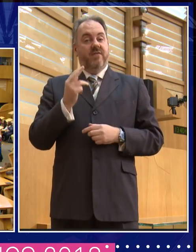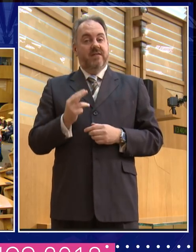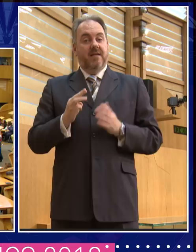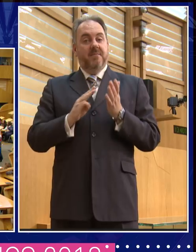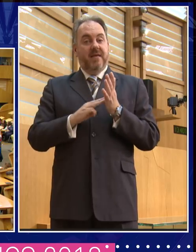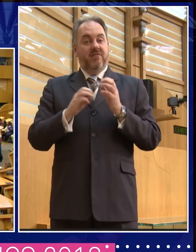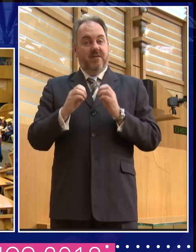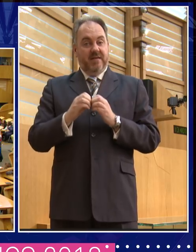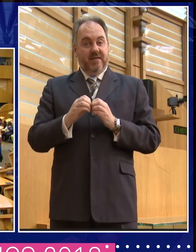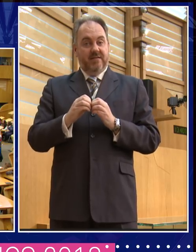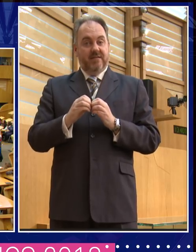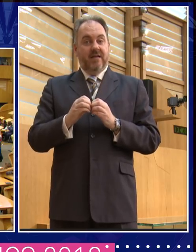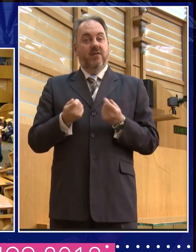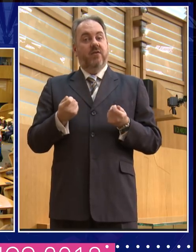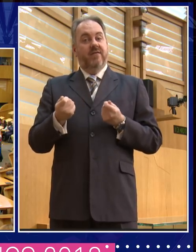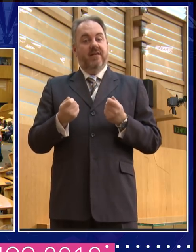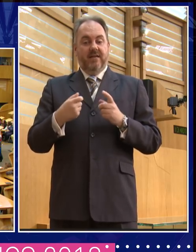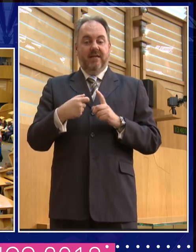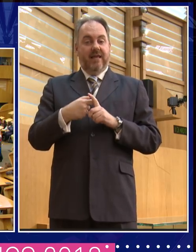of the Scottish Parliament, Kay McIntosh, MSP.